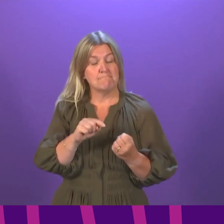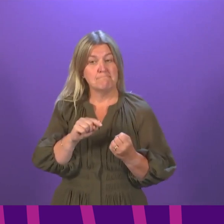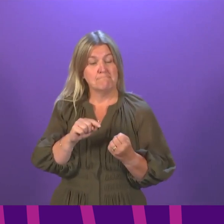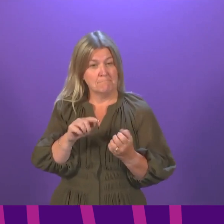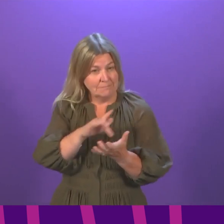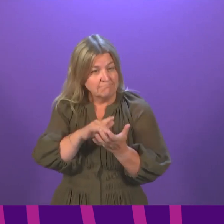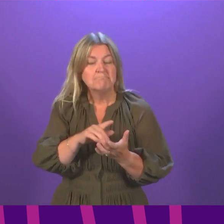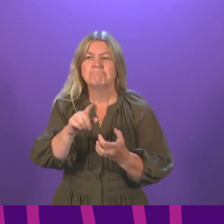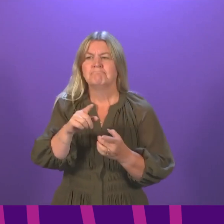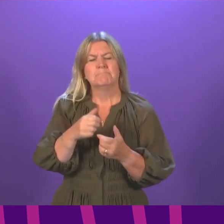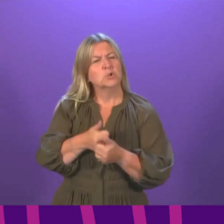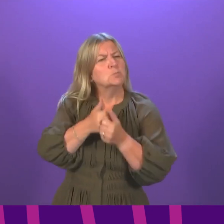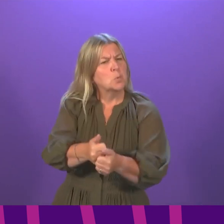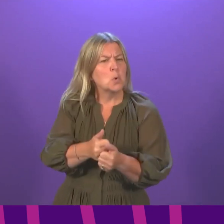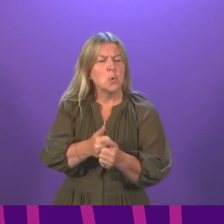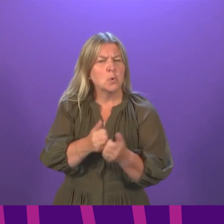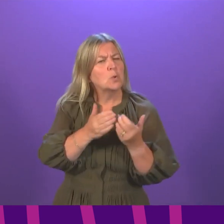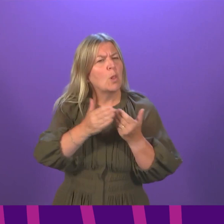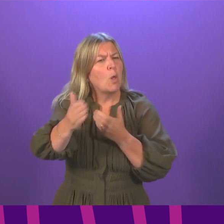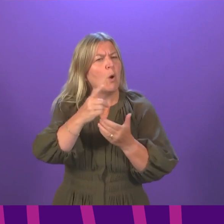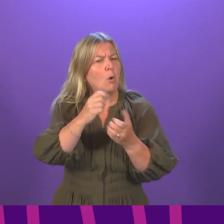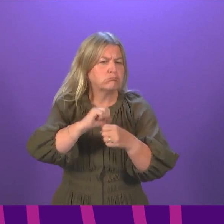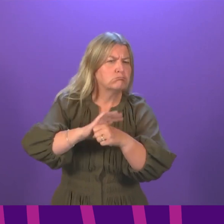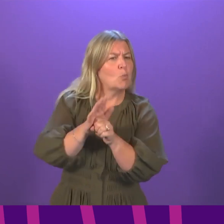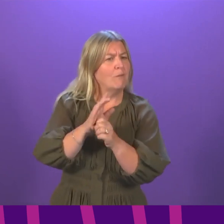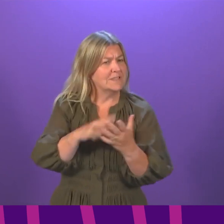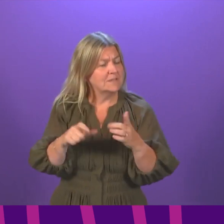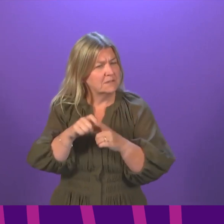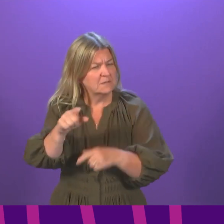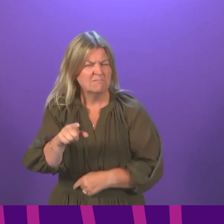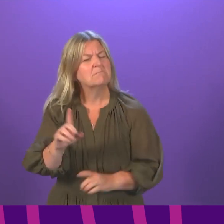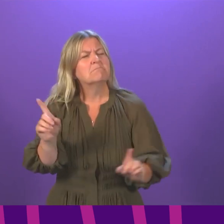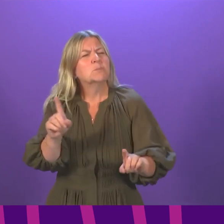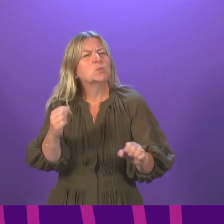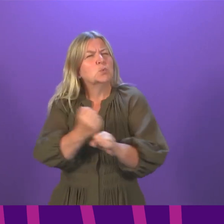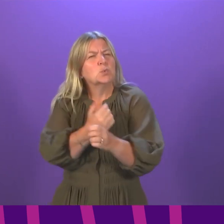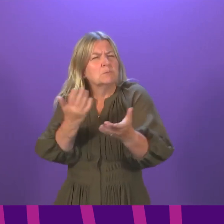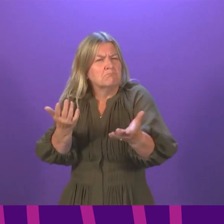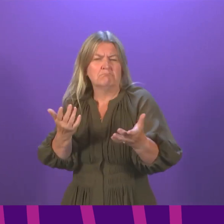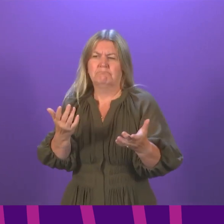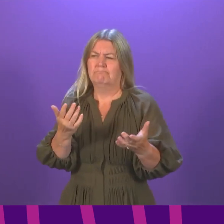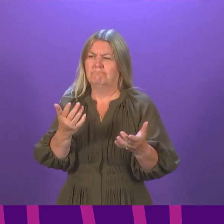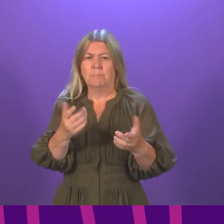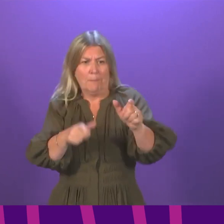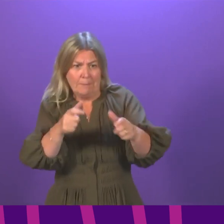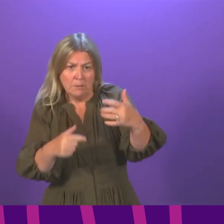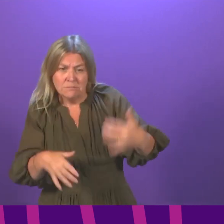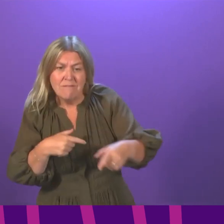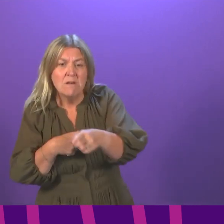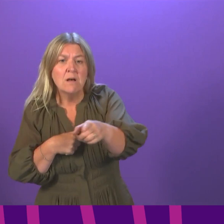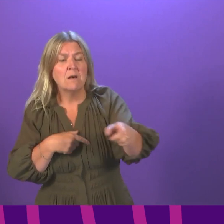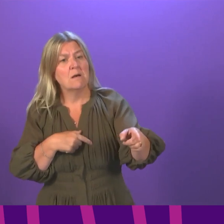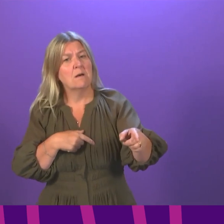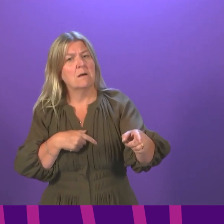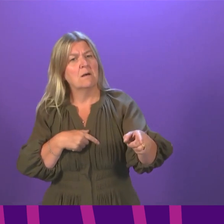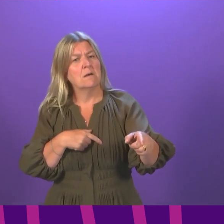COVID-19. What steps is the Scottish Government taking to ensure sufferers and share their experience with the specialists currently working